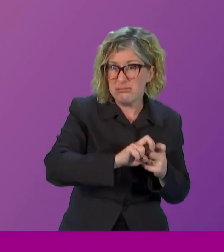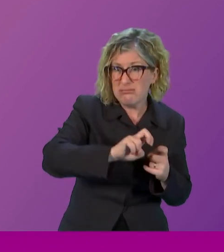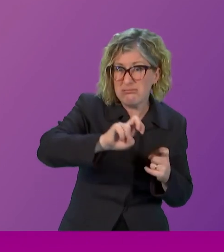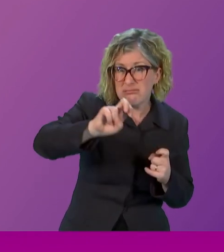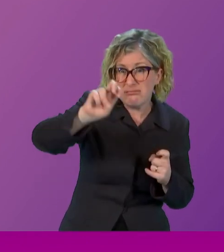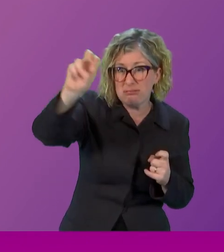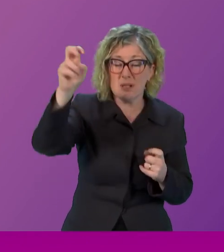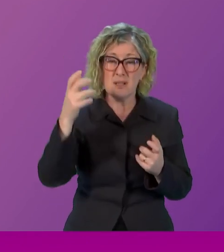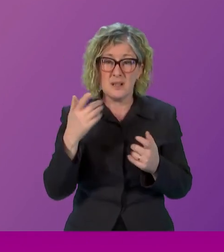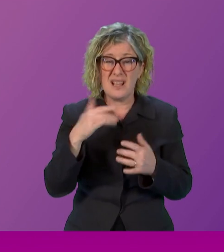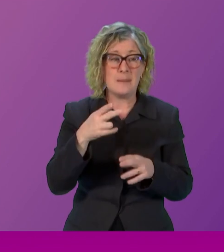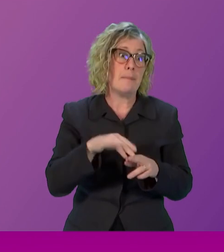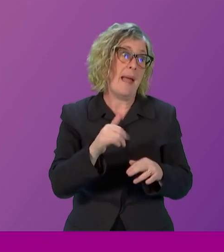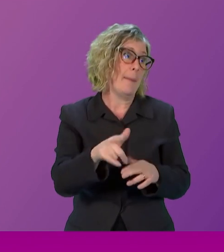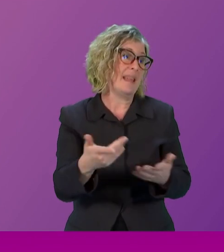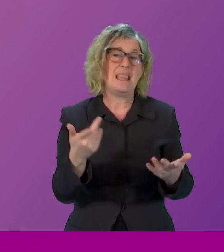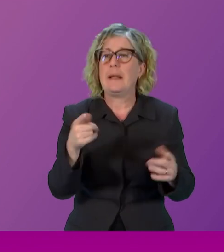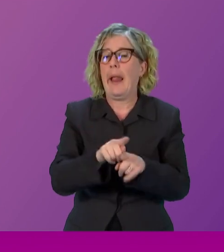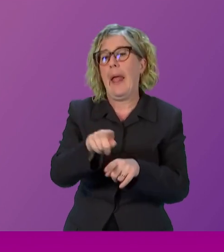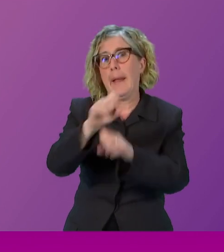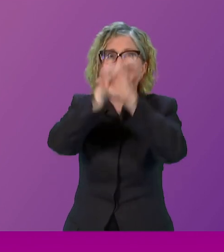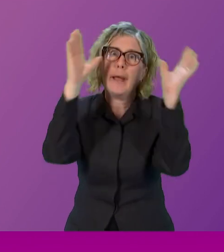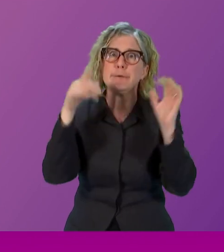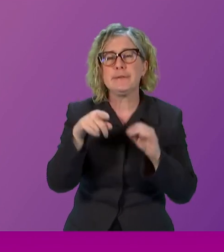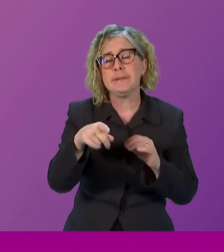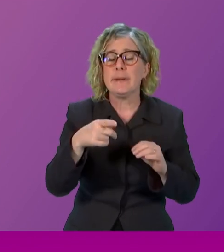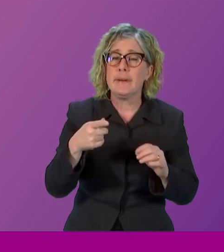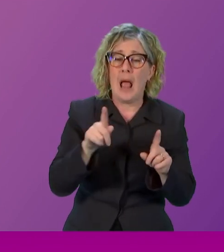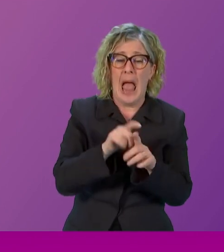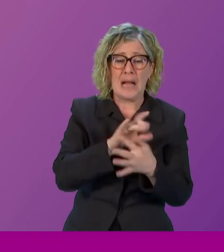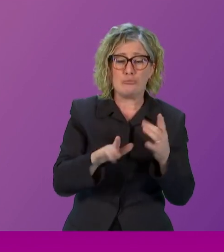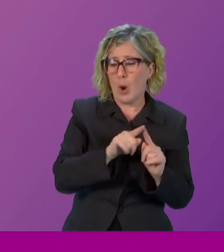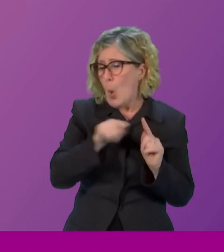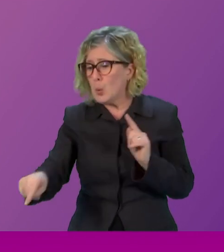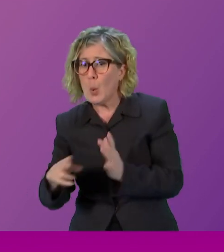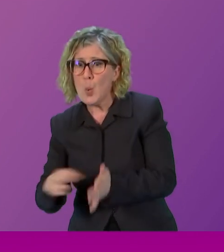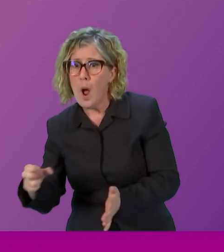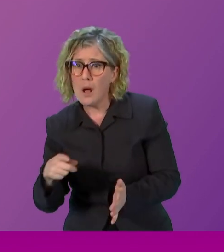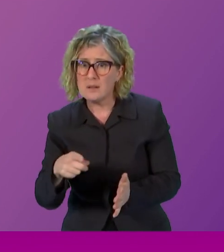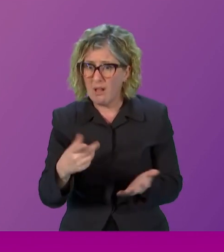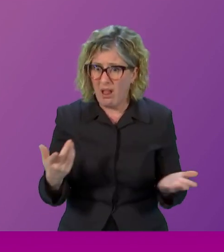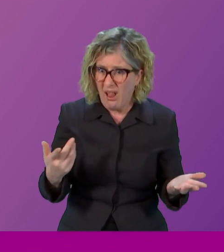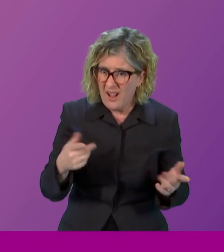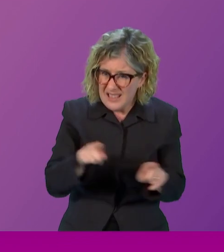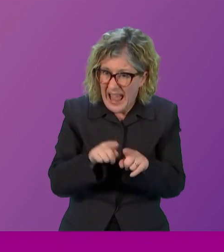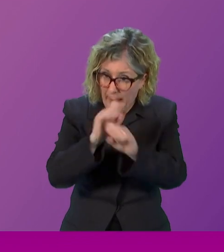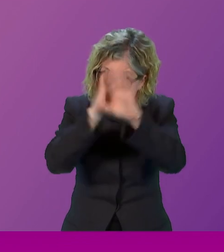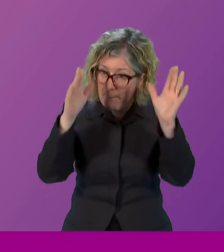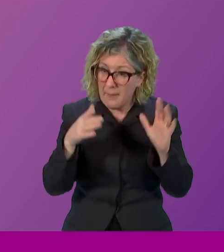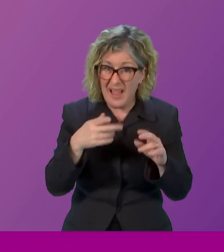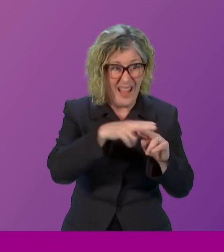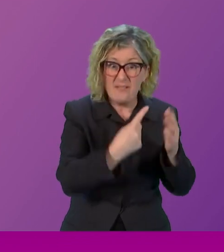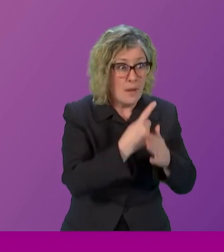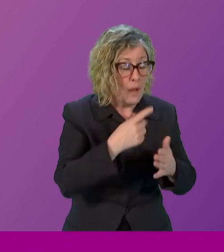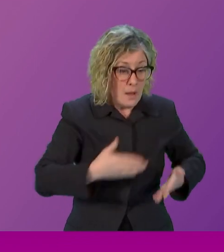going to Newcastle to have your baby, going to Newcastle in labour, if there was complications. That's not really acceptable. So, you know, I've got